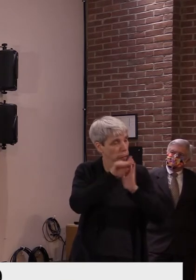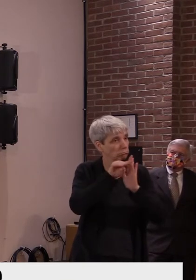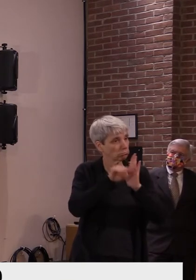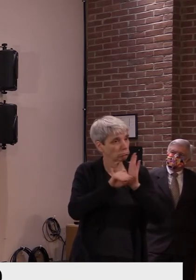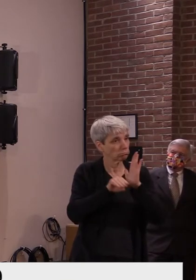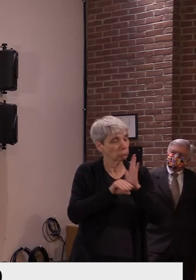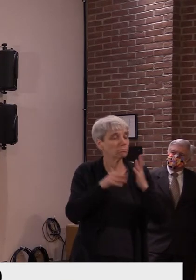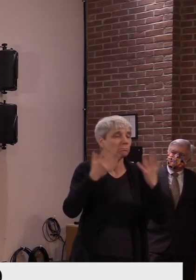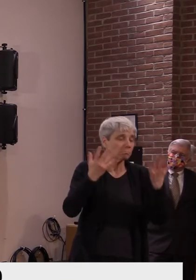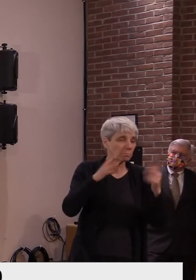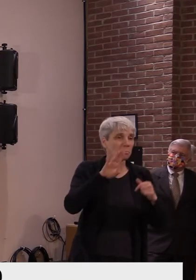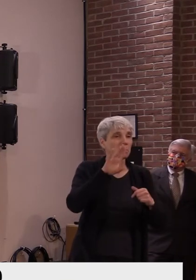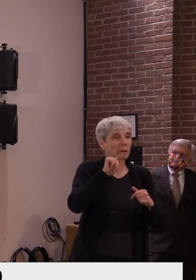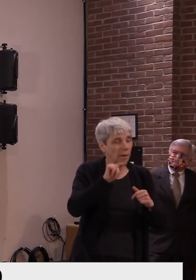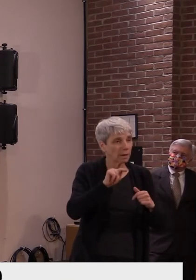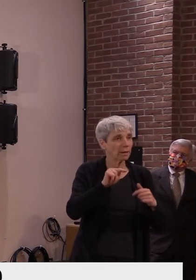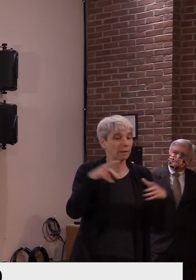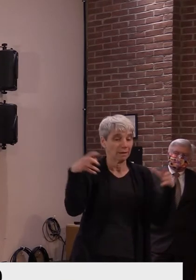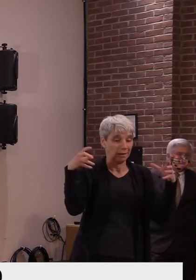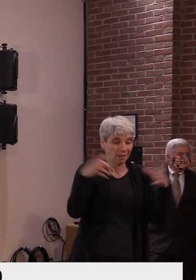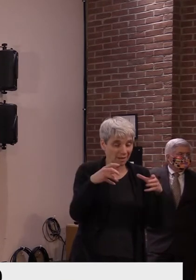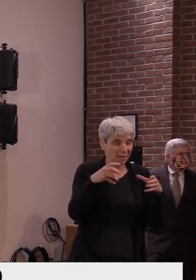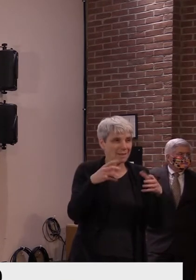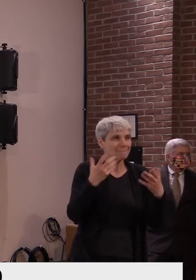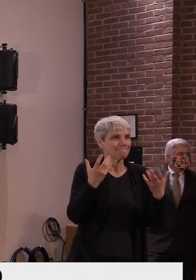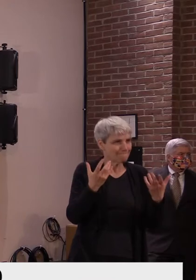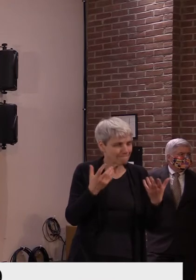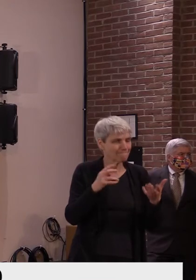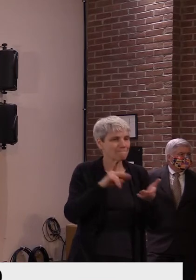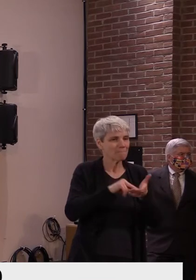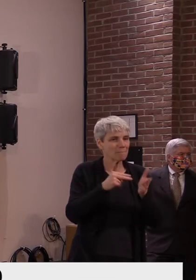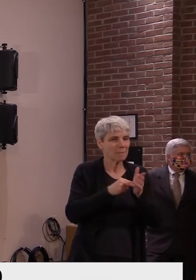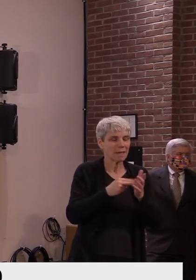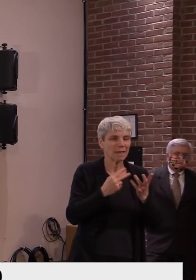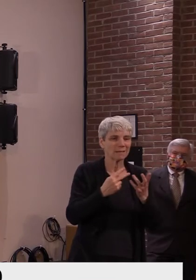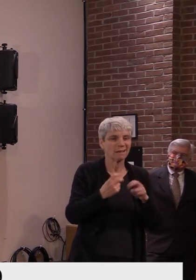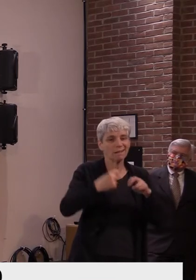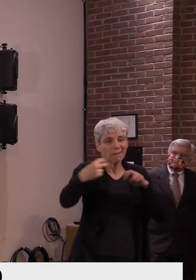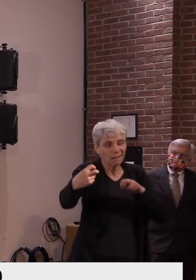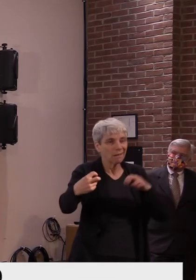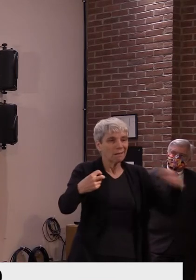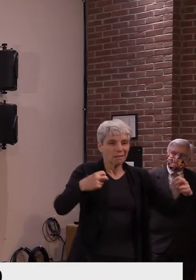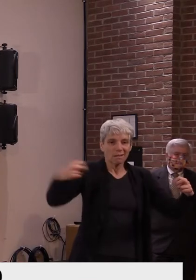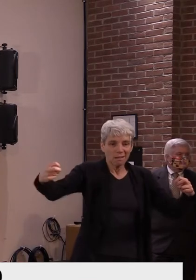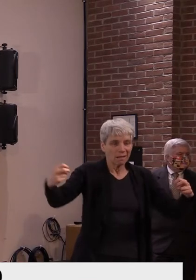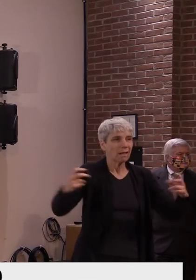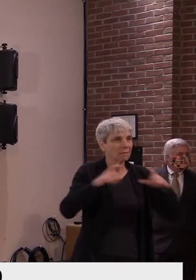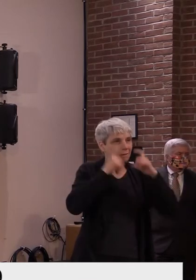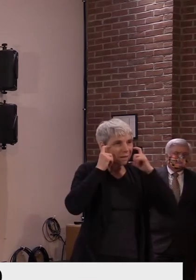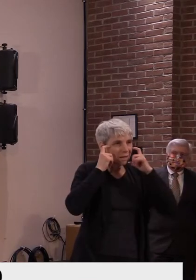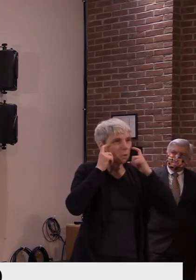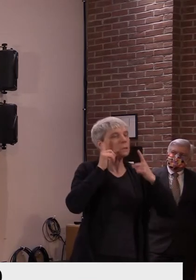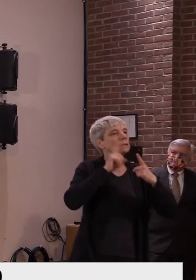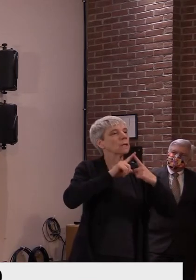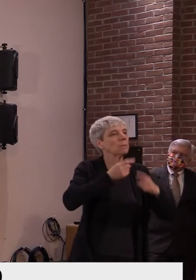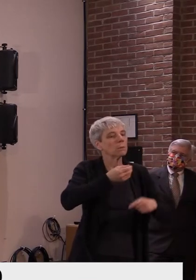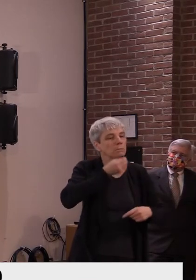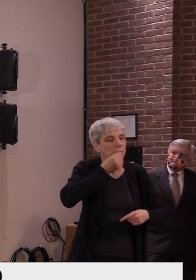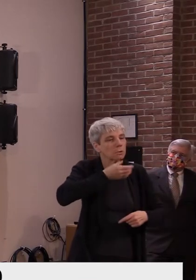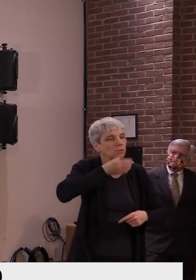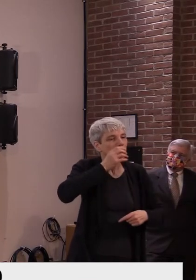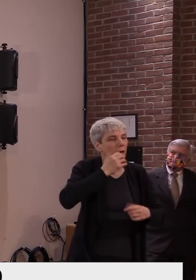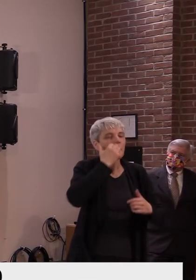sometimes sacrificing that physical distance and that masking, especially if food and drink are involved. Um,